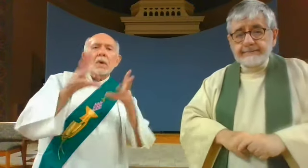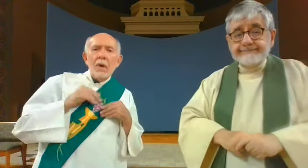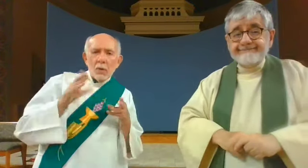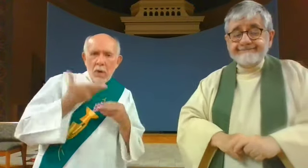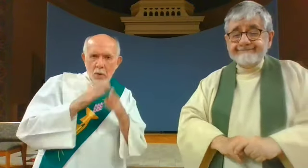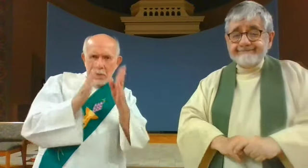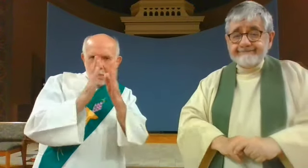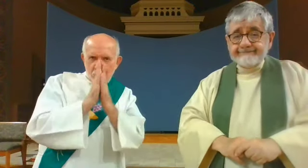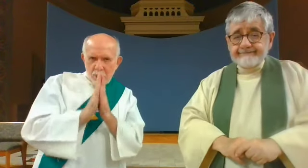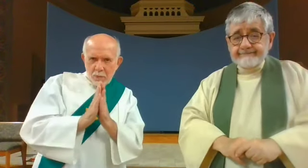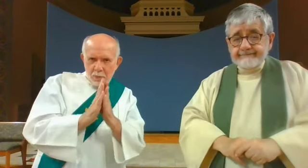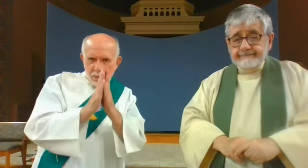prayers